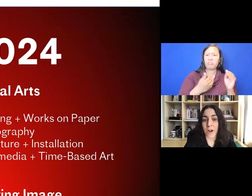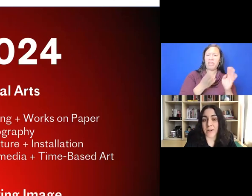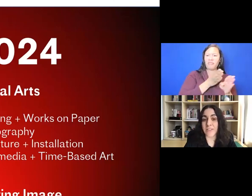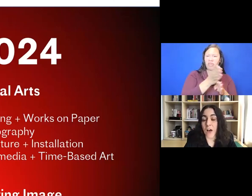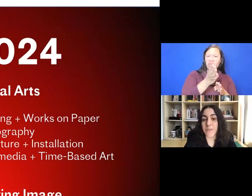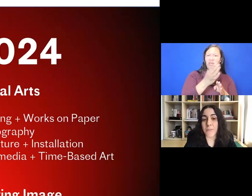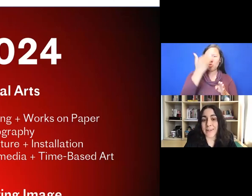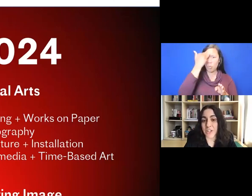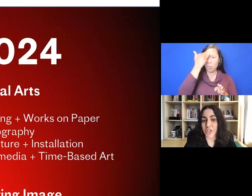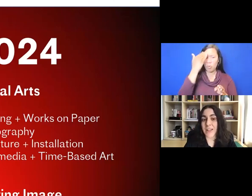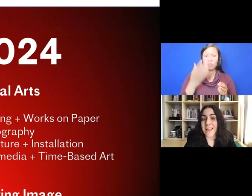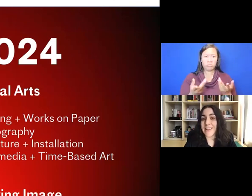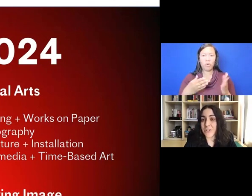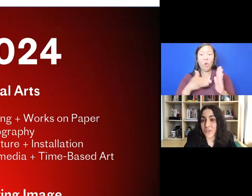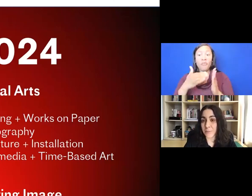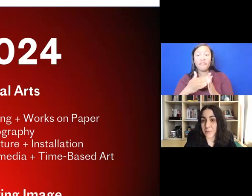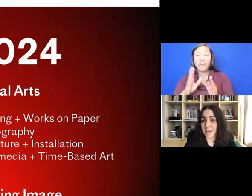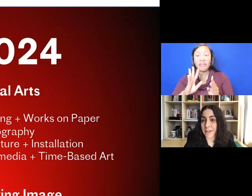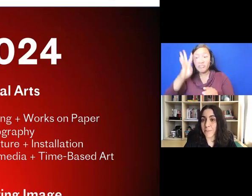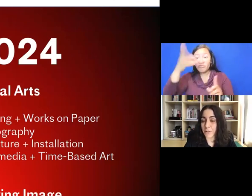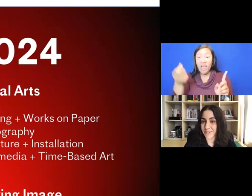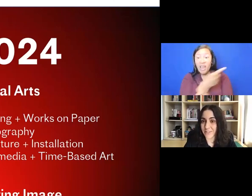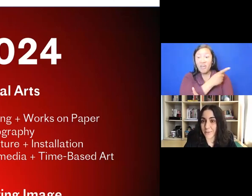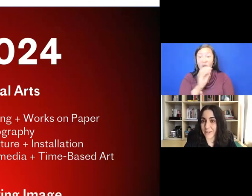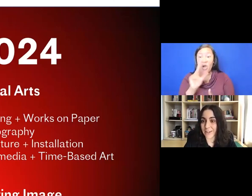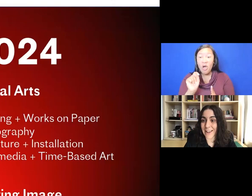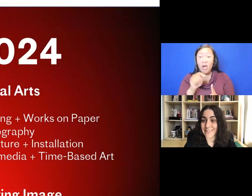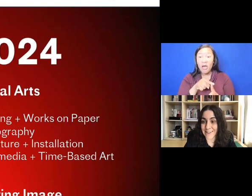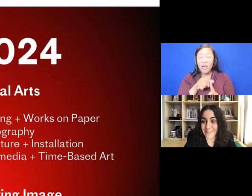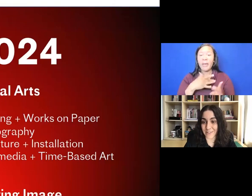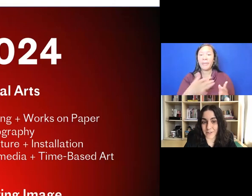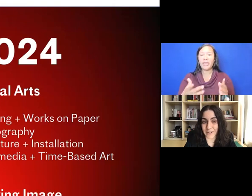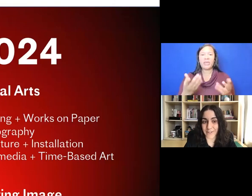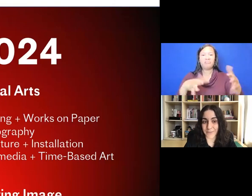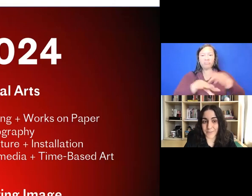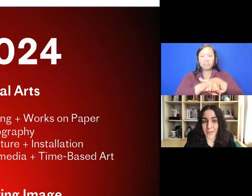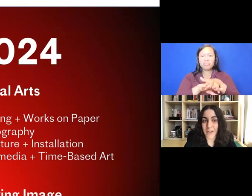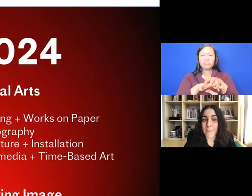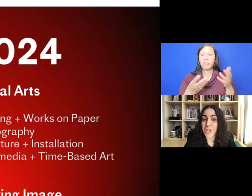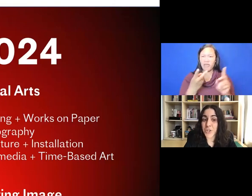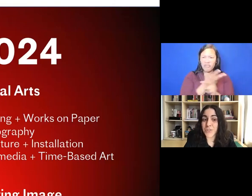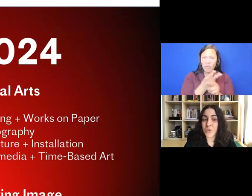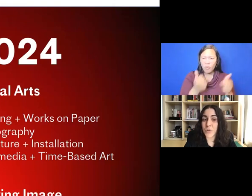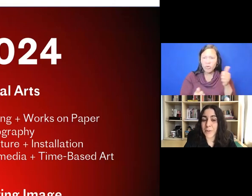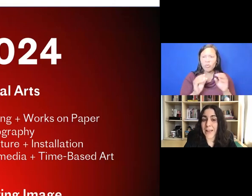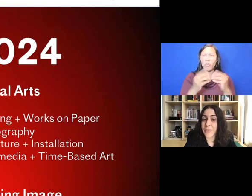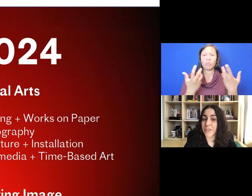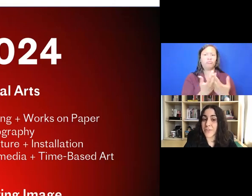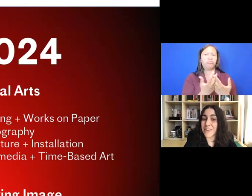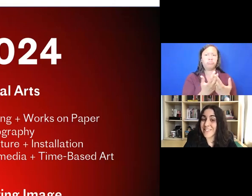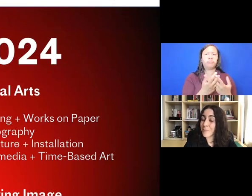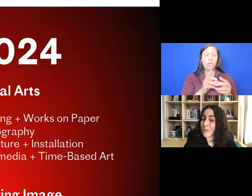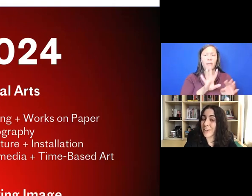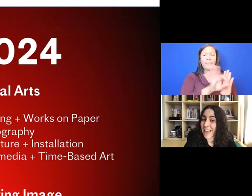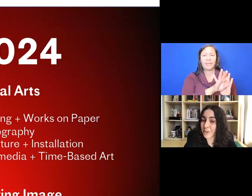radical art is often by nature interdisciplinary, multidisciplinary, and anti-disciplinary. By choosing to apply within a